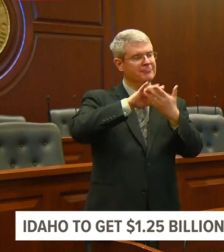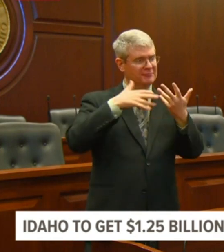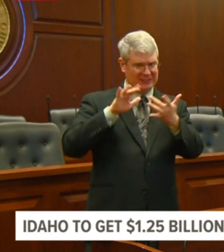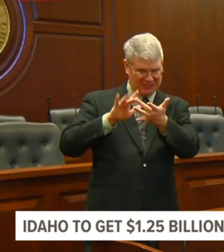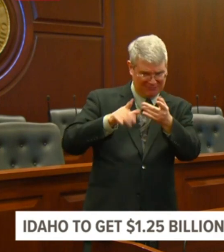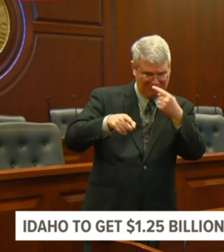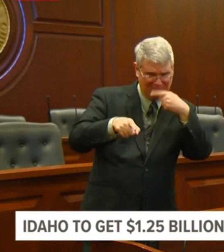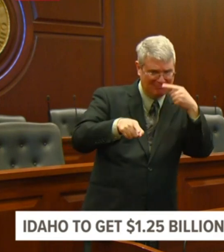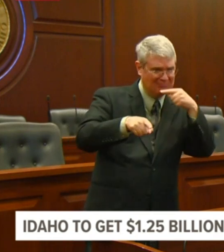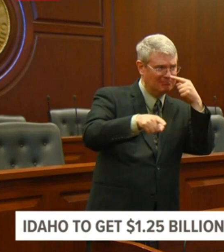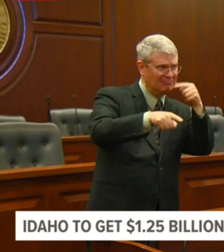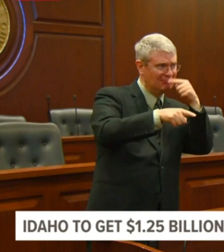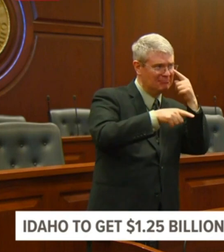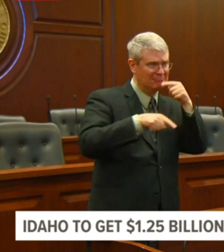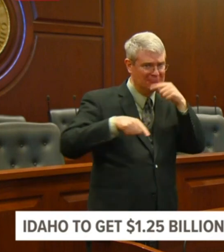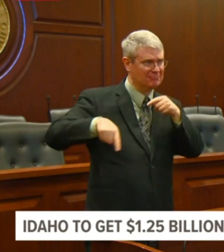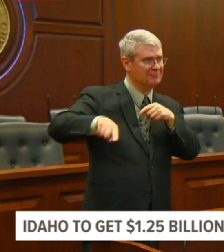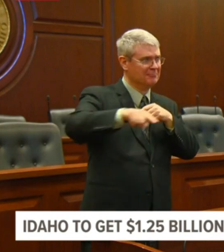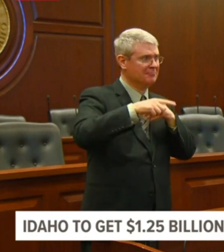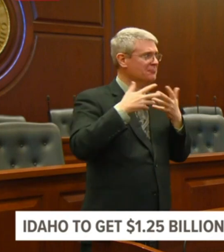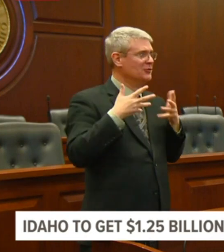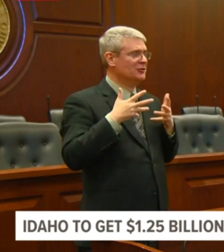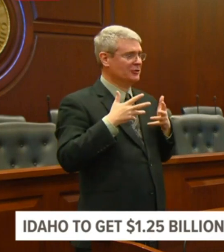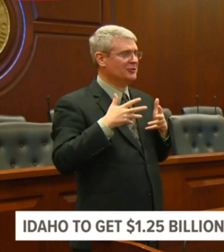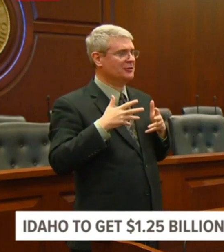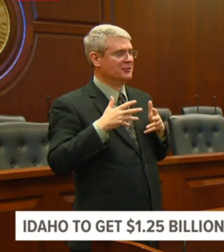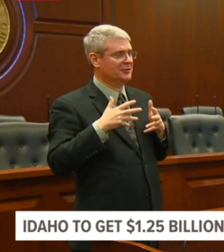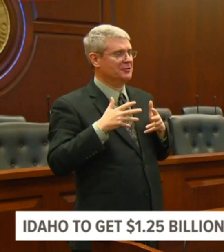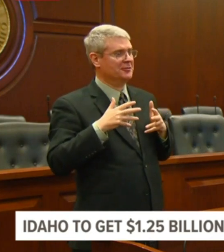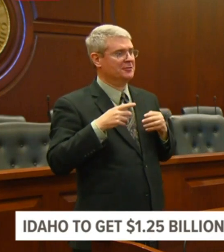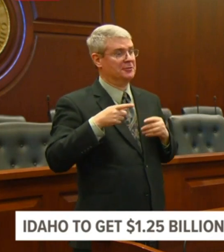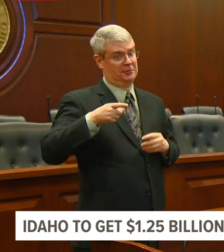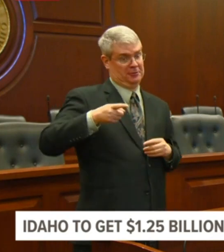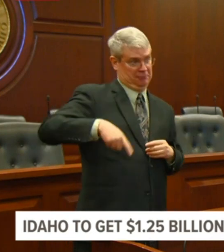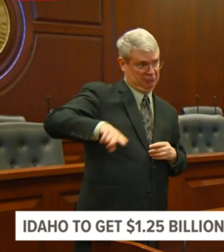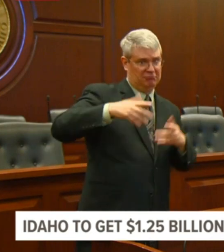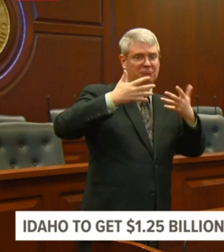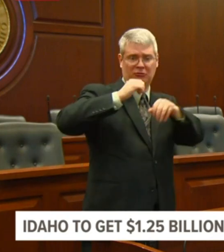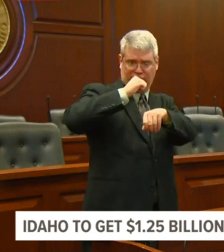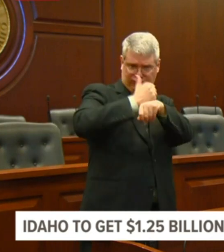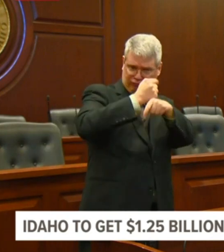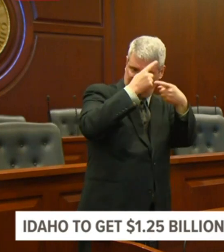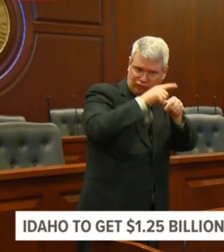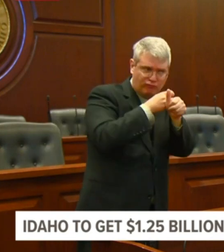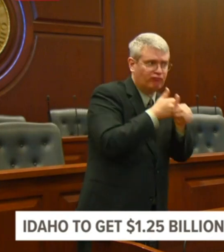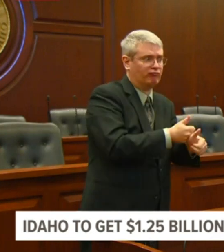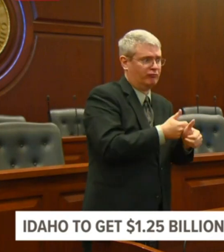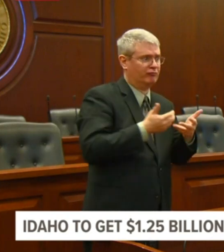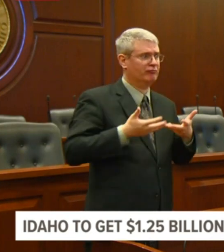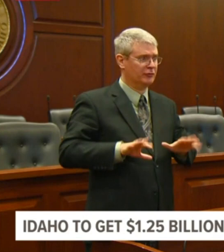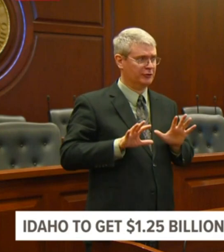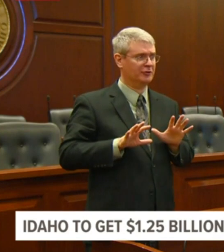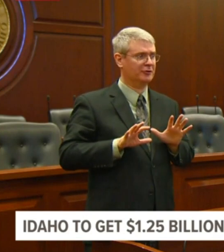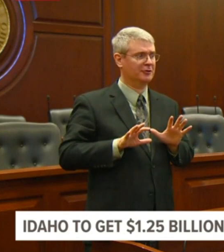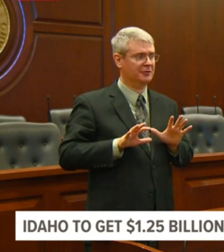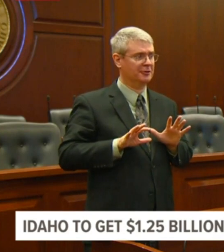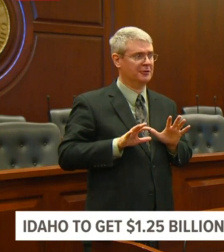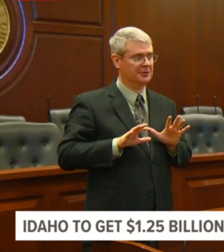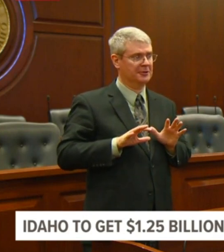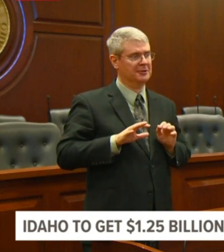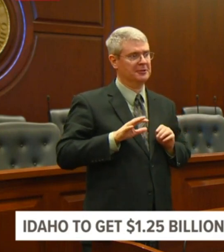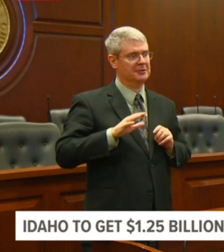there. There's activity taking place. And I think the individual renters,